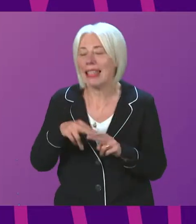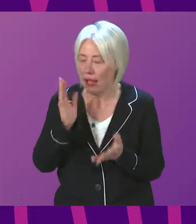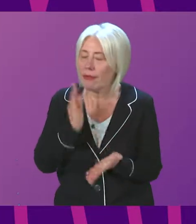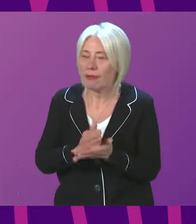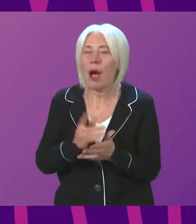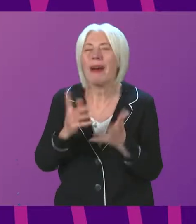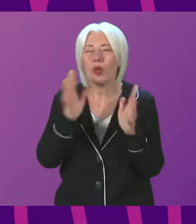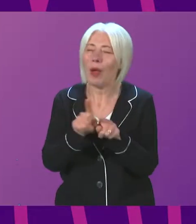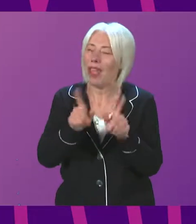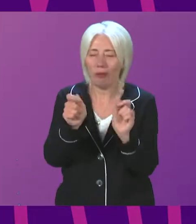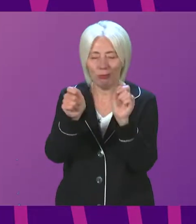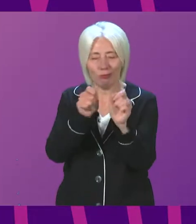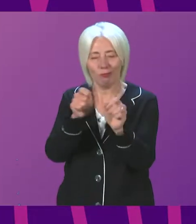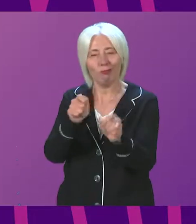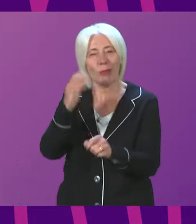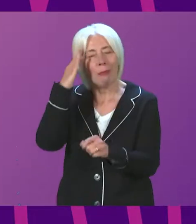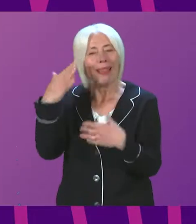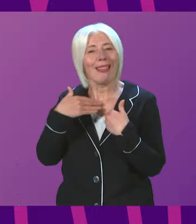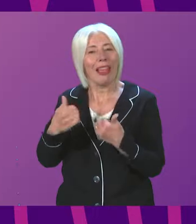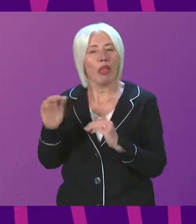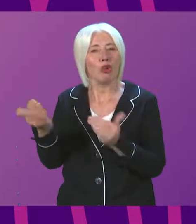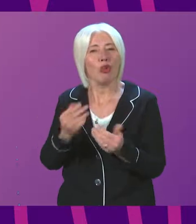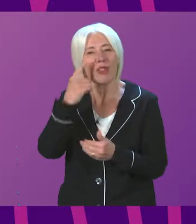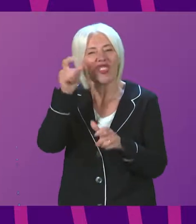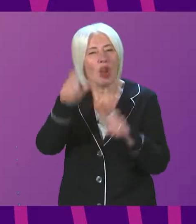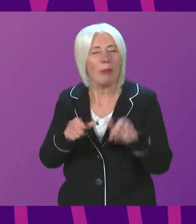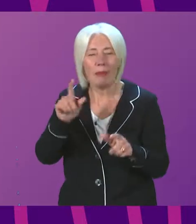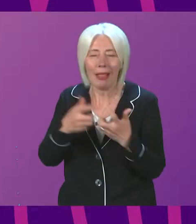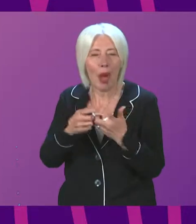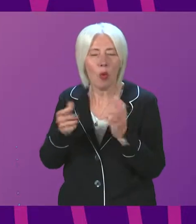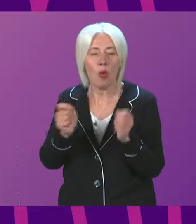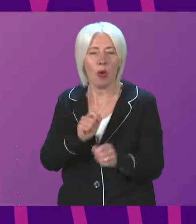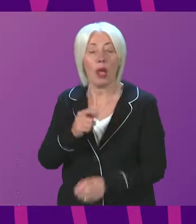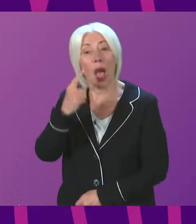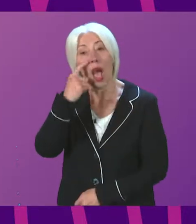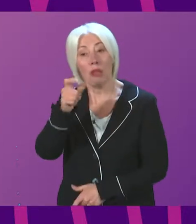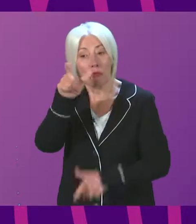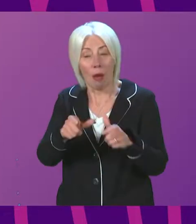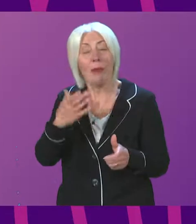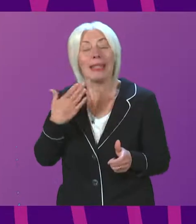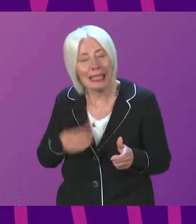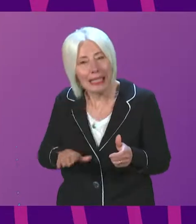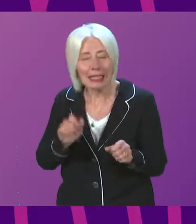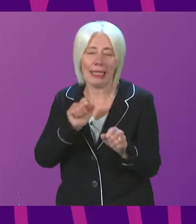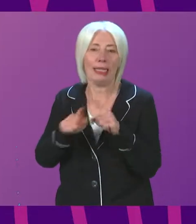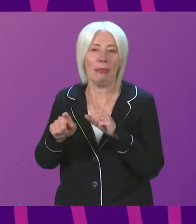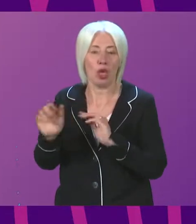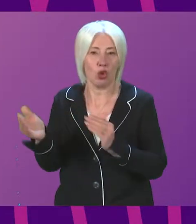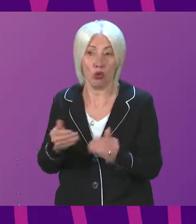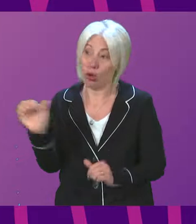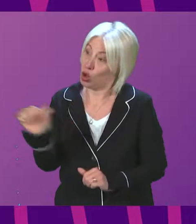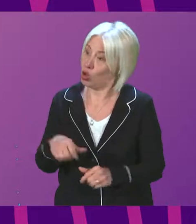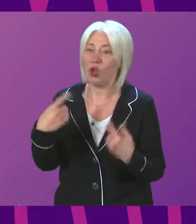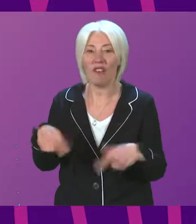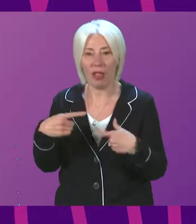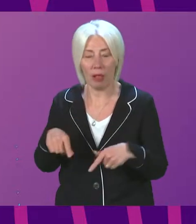reforming the way mental health services for young people work. Where young people need specialist services, they should be available, which is why